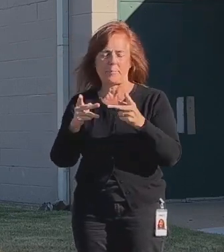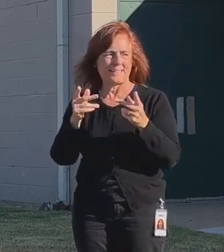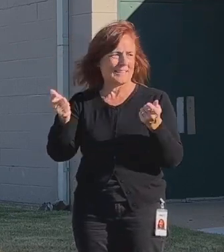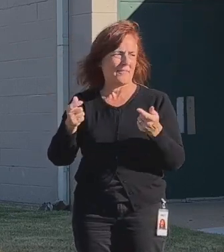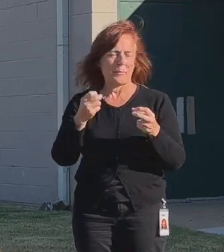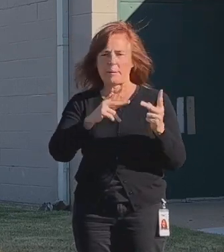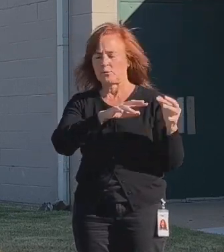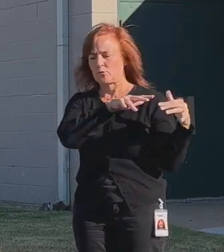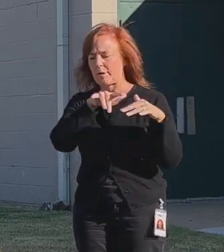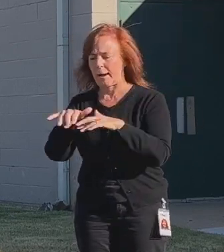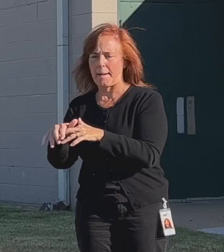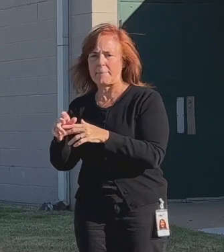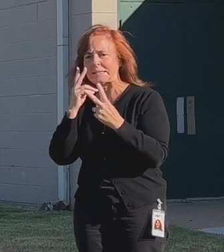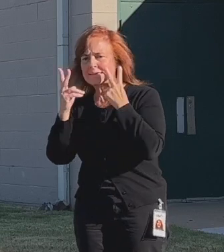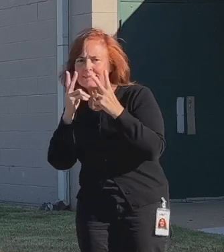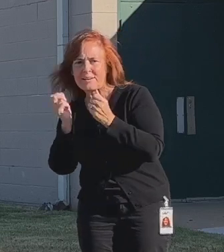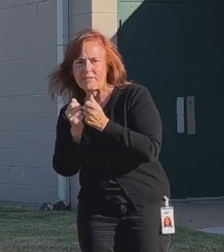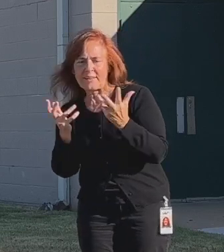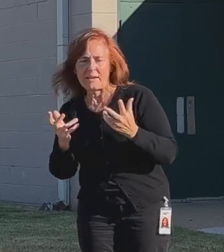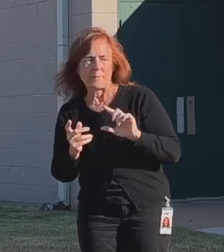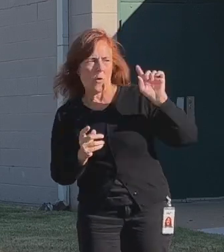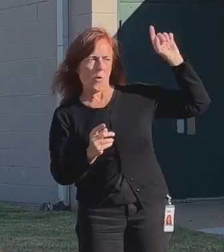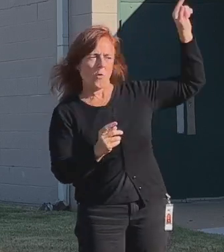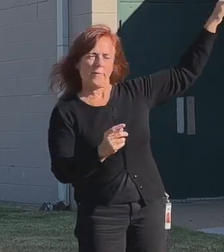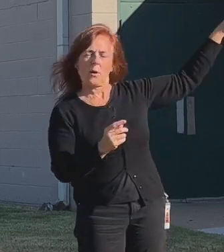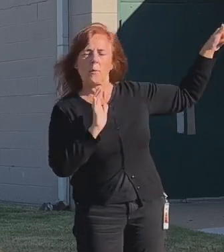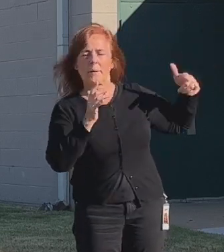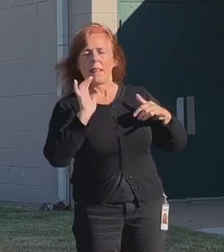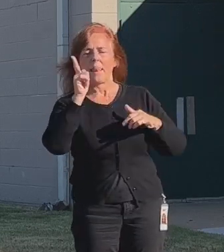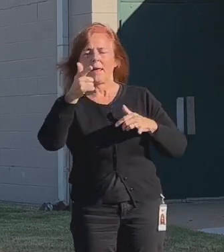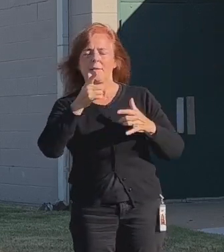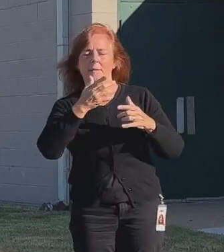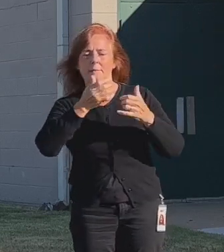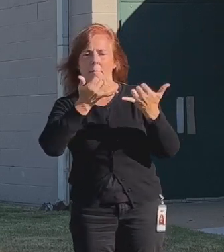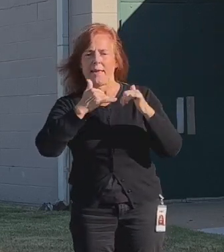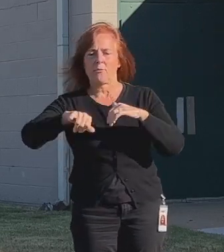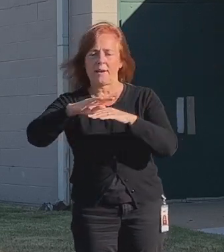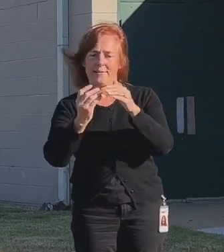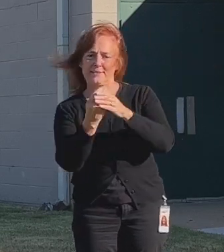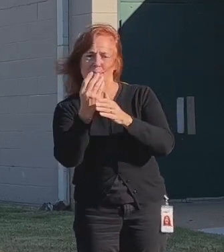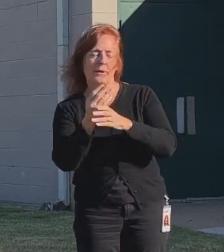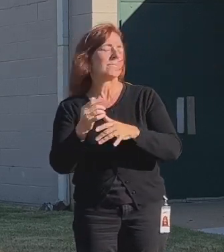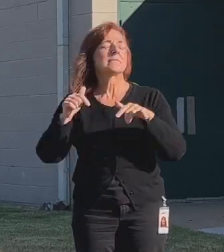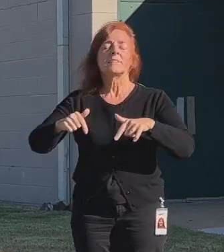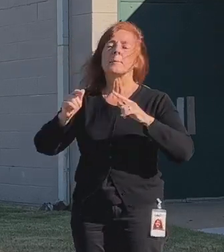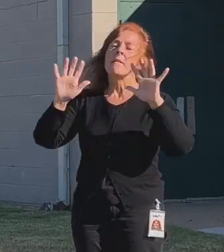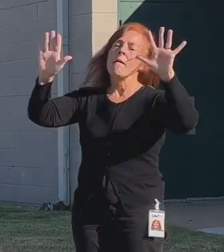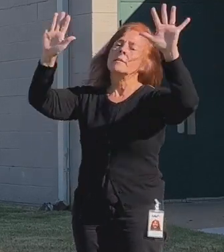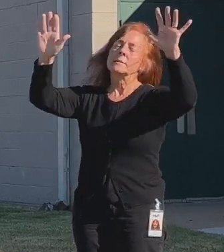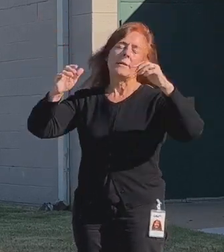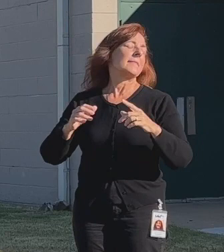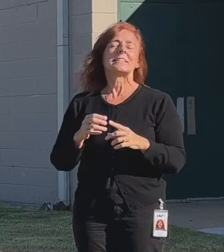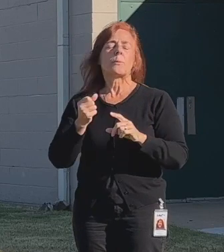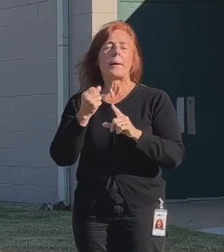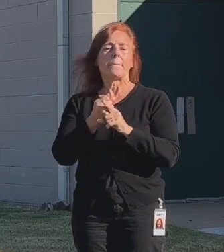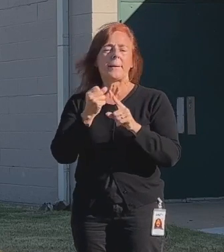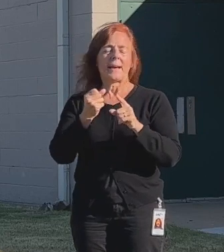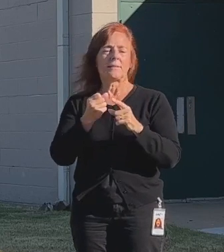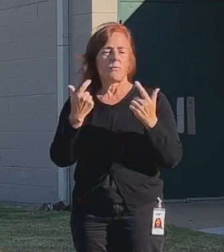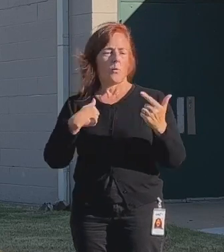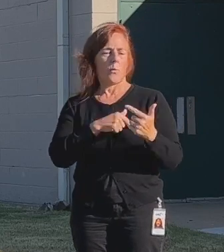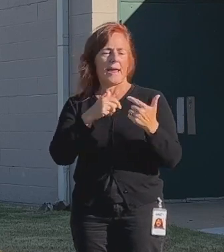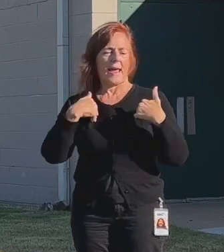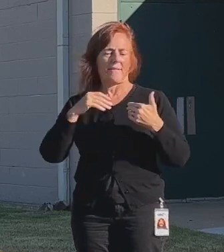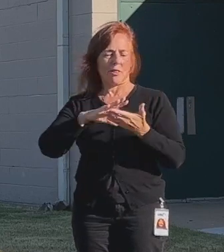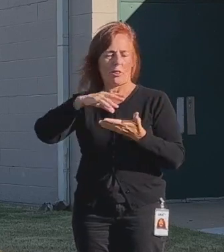here for today's announcement. This is going to be awesome. Probably something that will be just as impactful from this is what